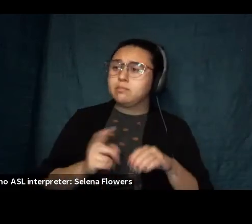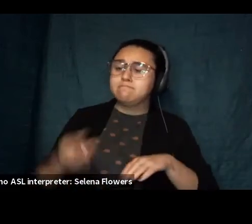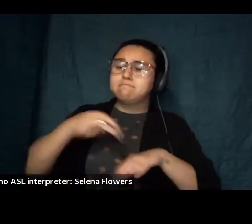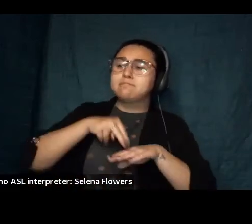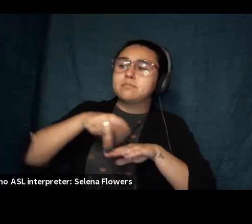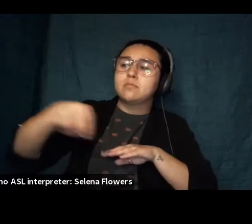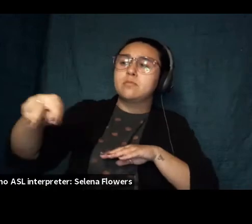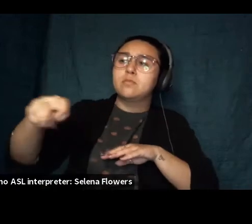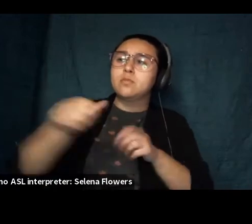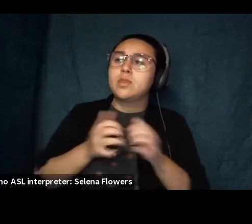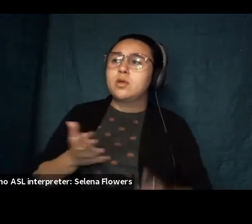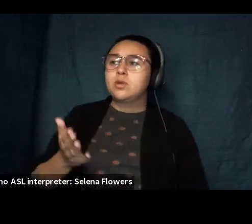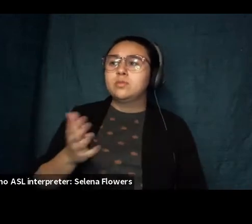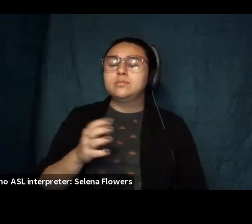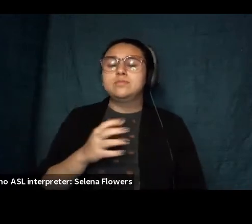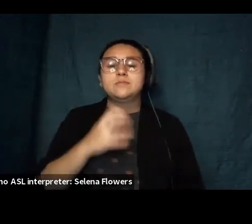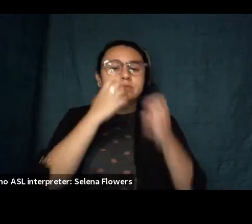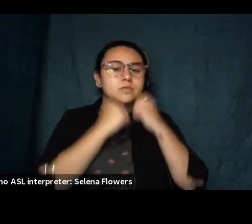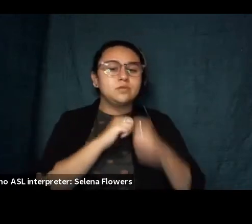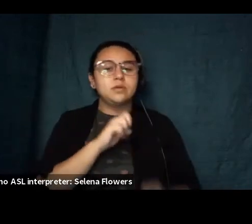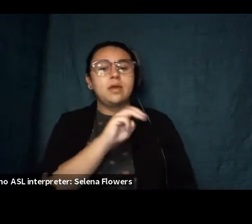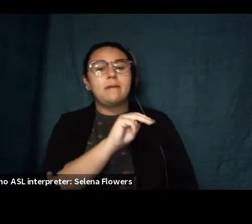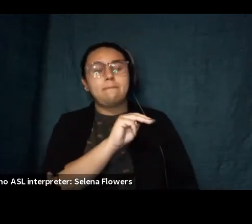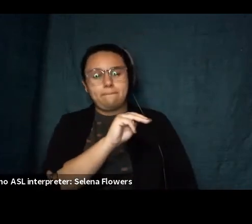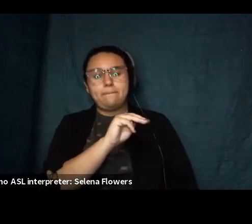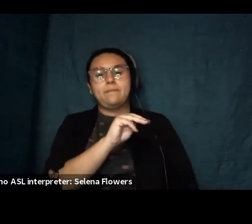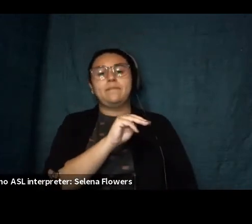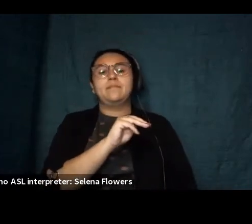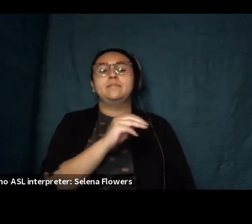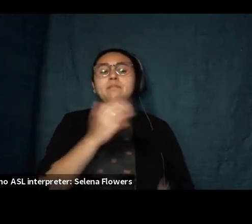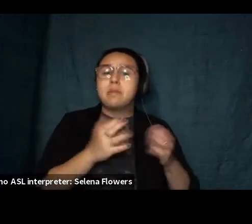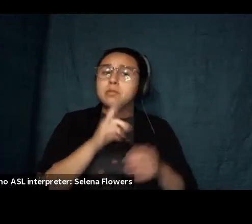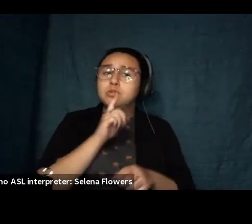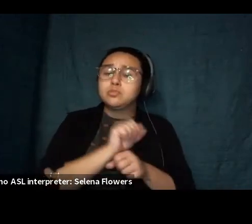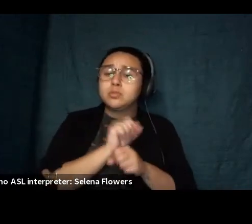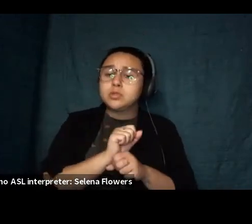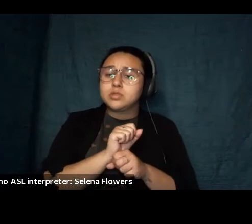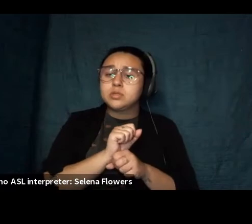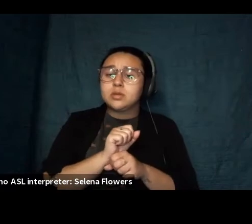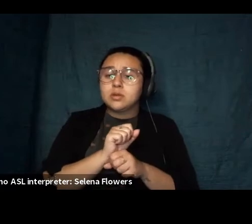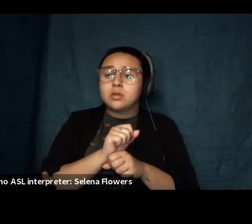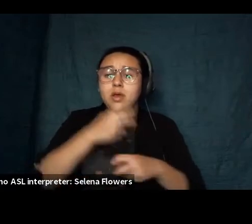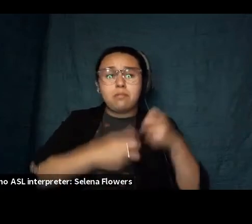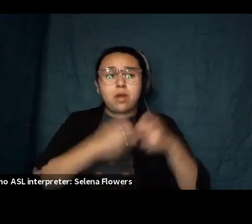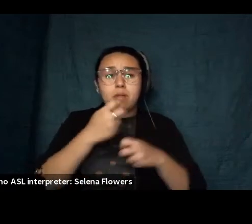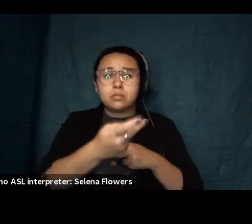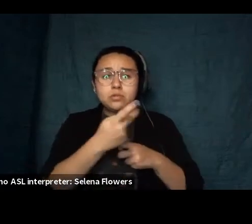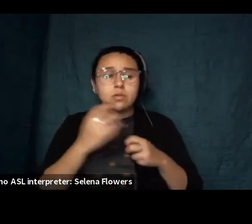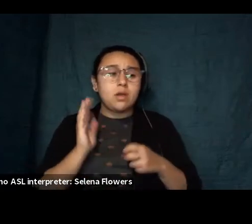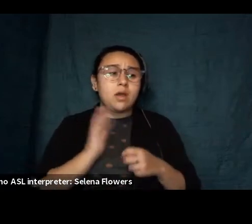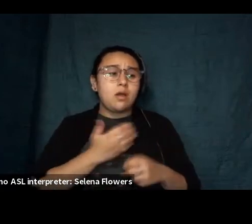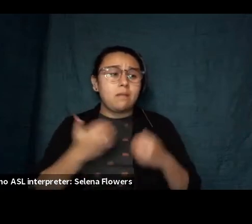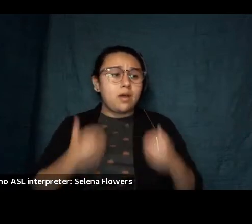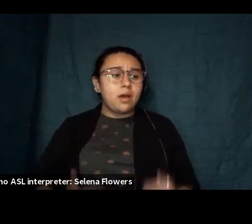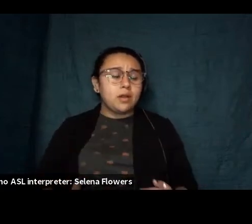dear m maybe it's a pronoun problem after all our bodies you and me the lot of us